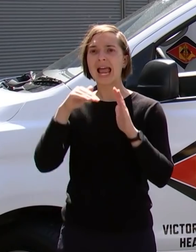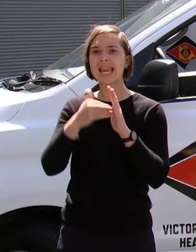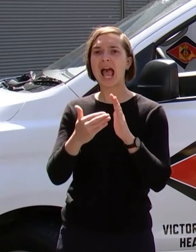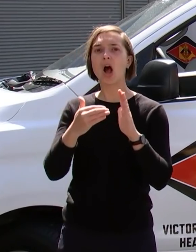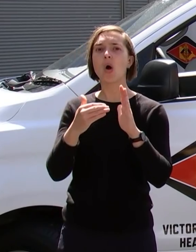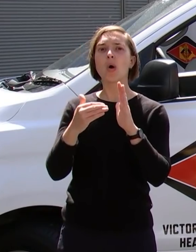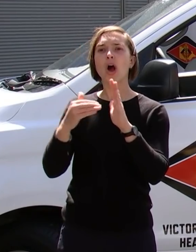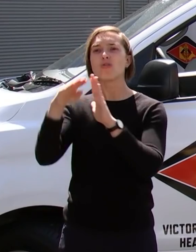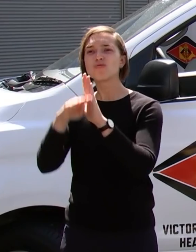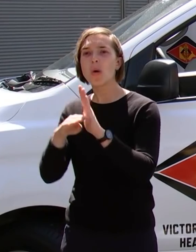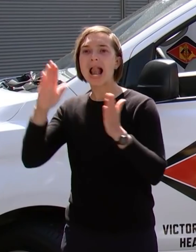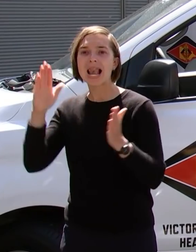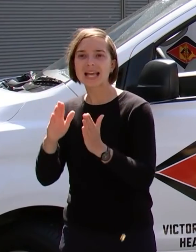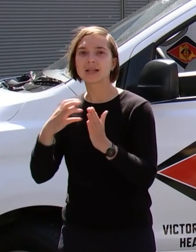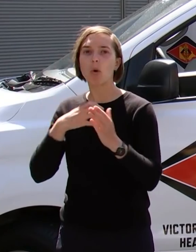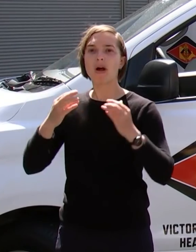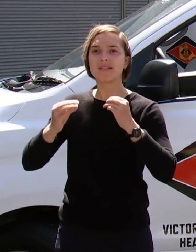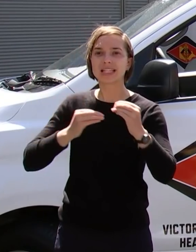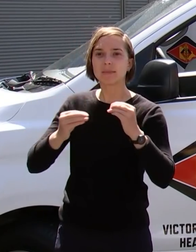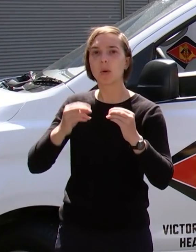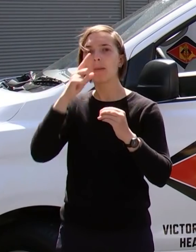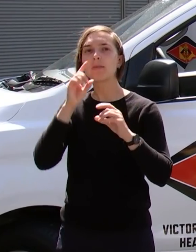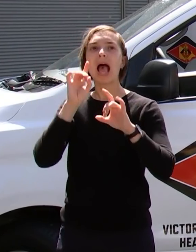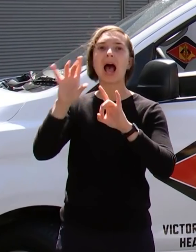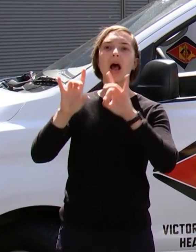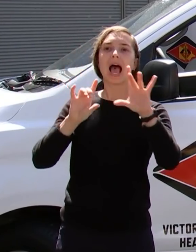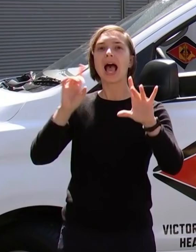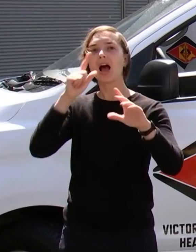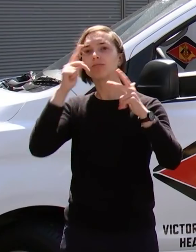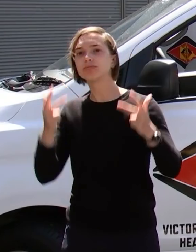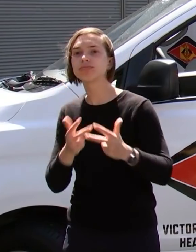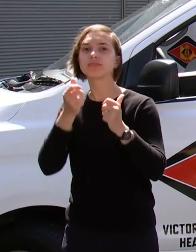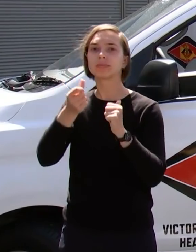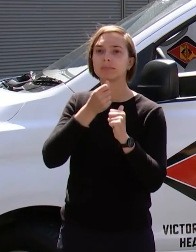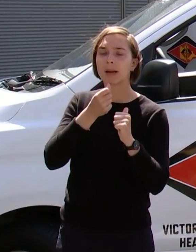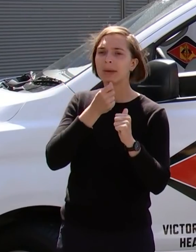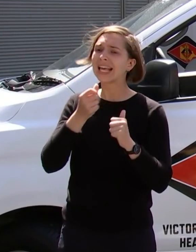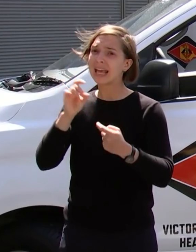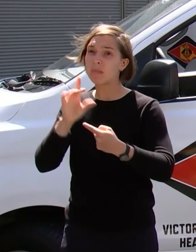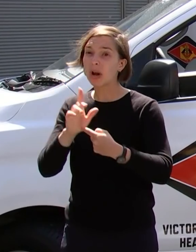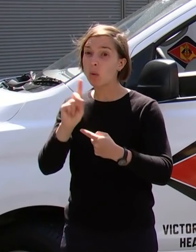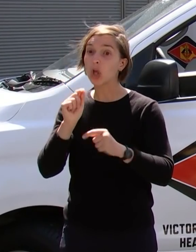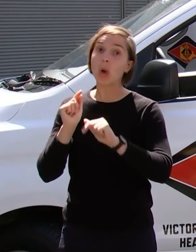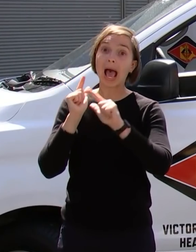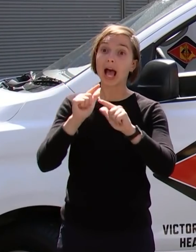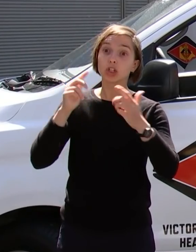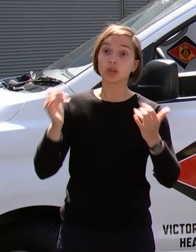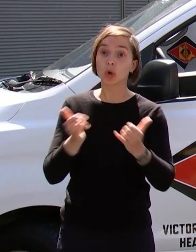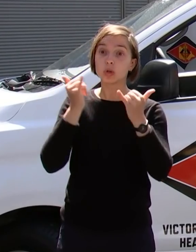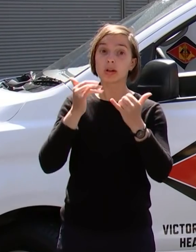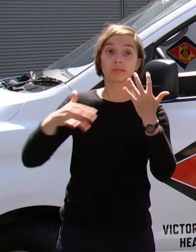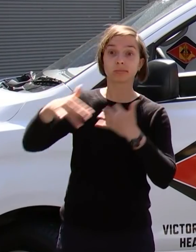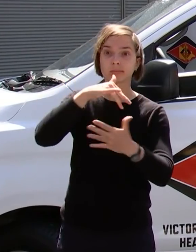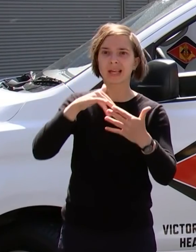it's just as important as ever to come forward and get tested. And we want to make sure that those